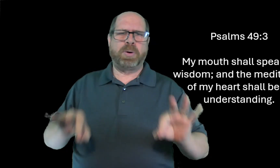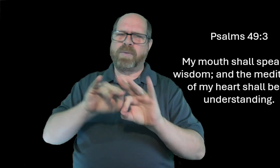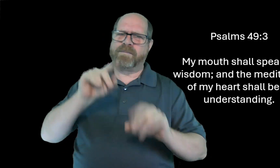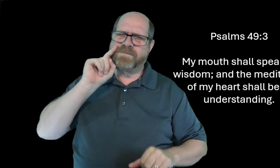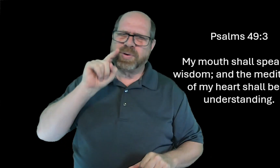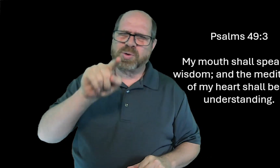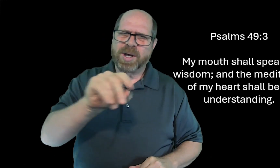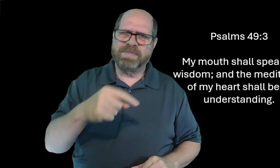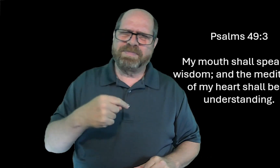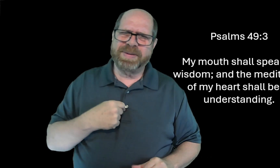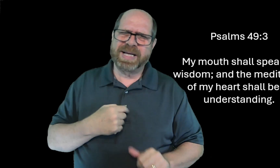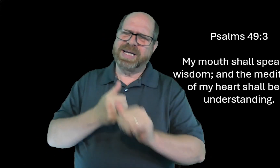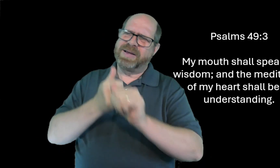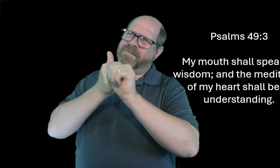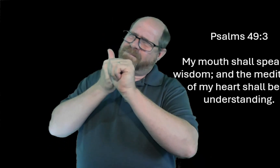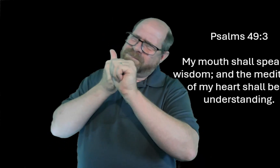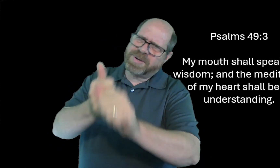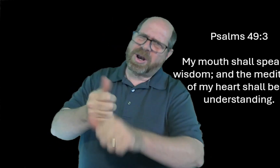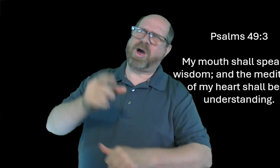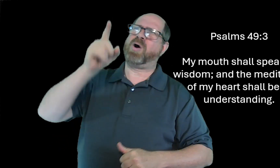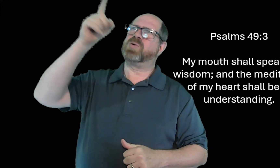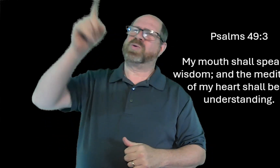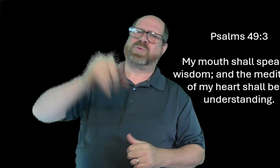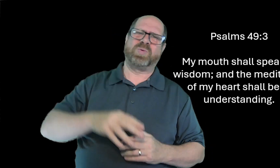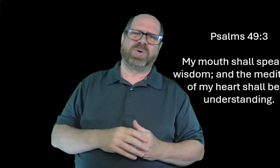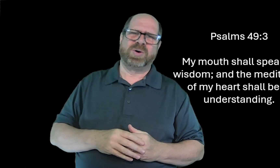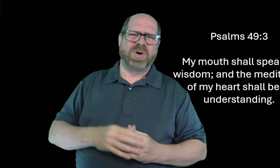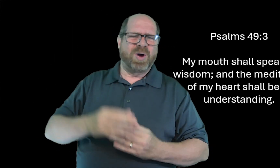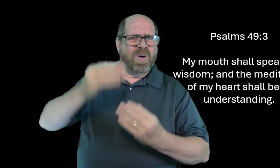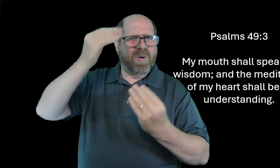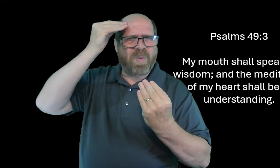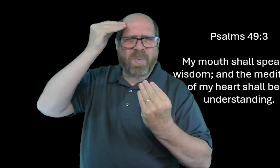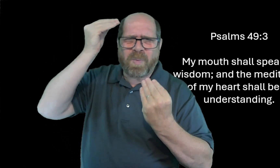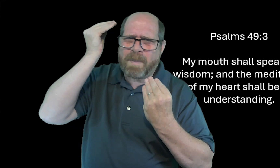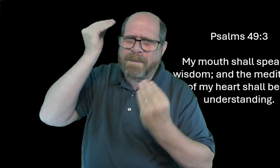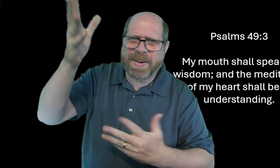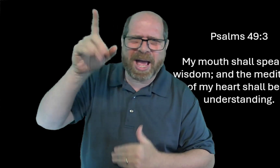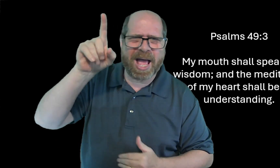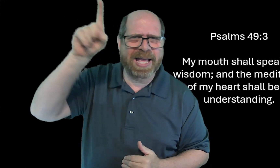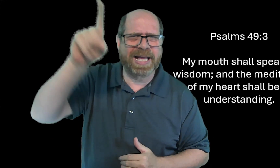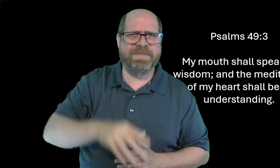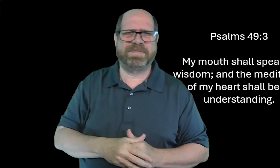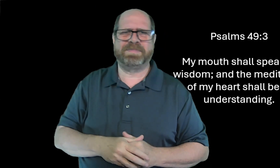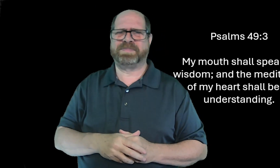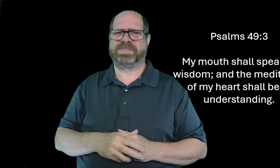your life. But you and I, God, we need to keep following God and obeying Him.